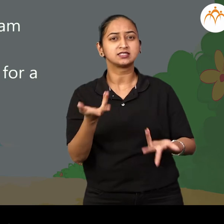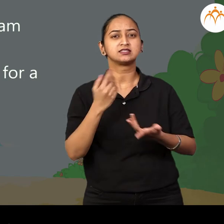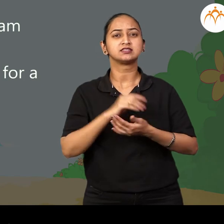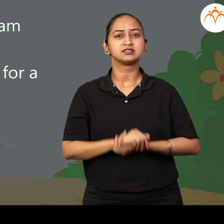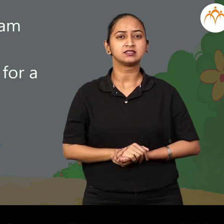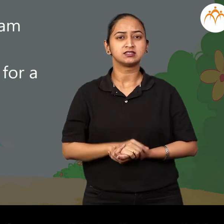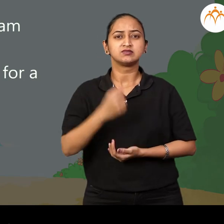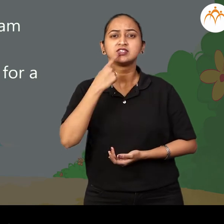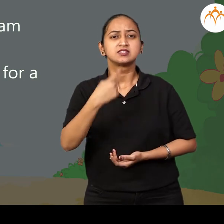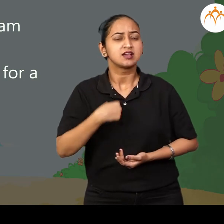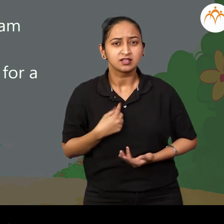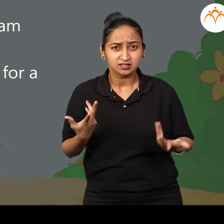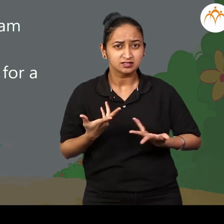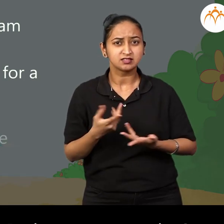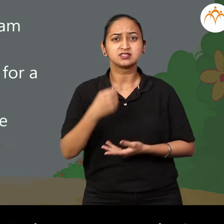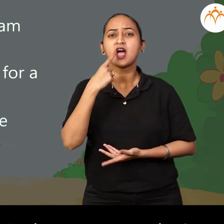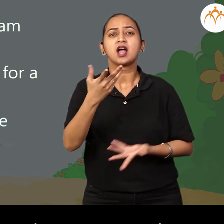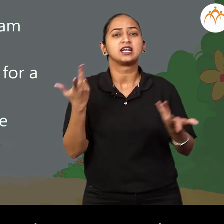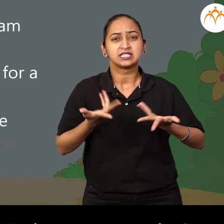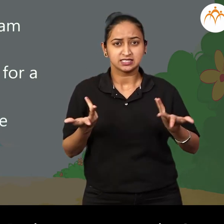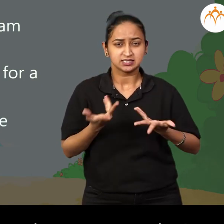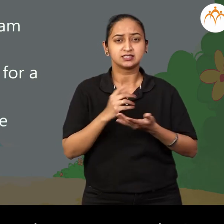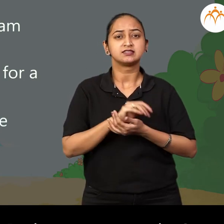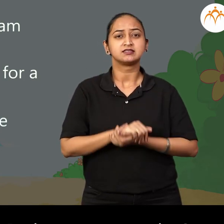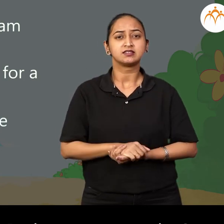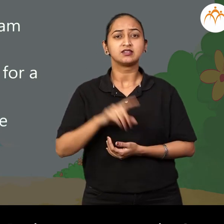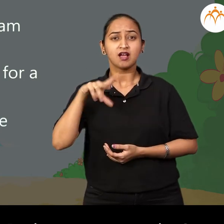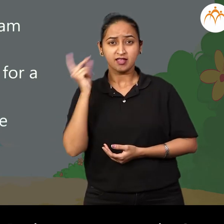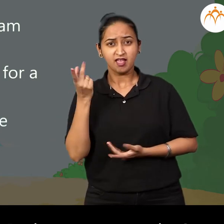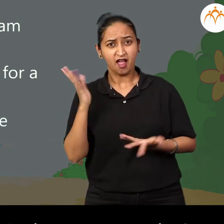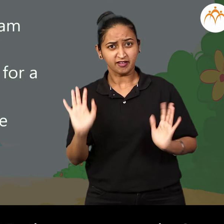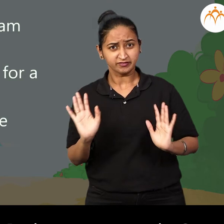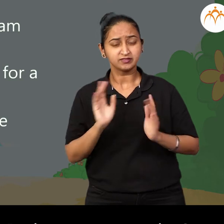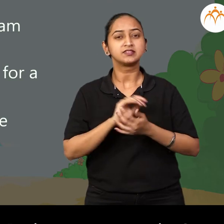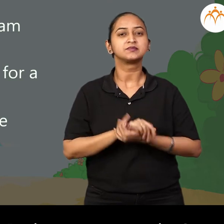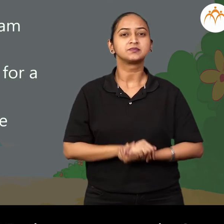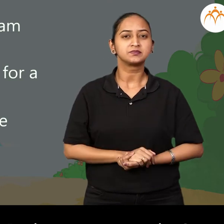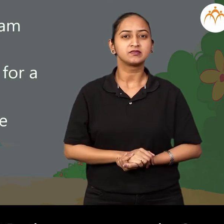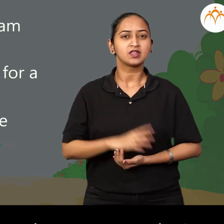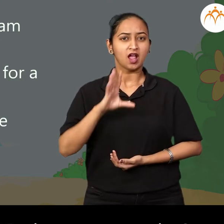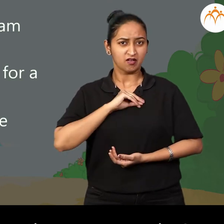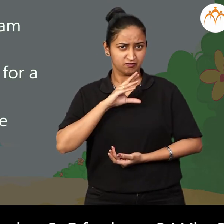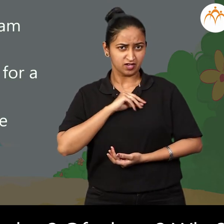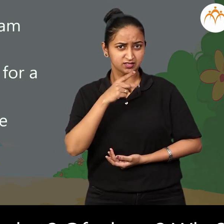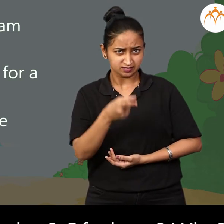Tell me quickly. Why should it be told? Is there anyone else? Feeling